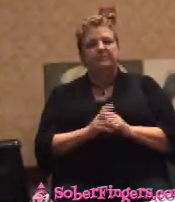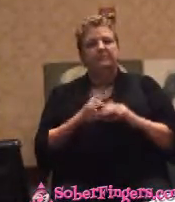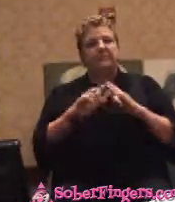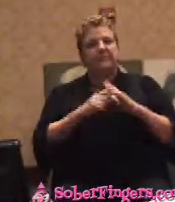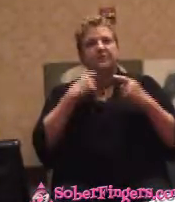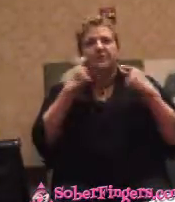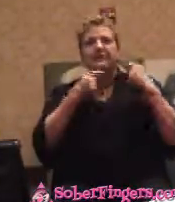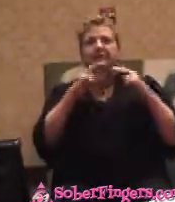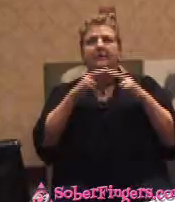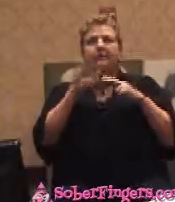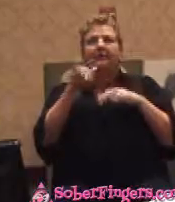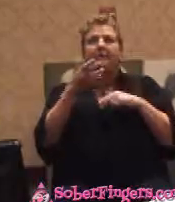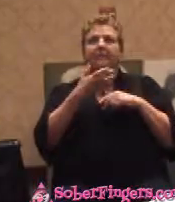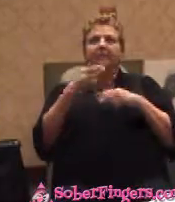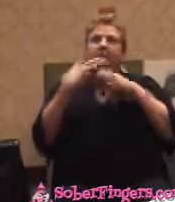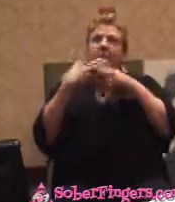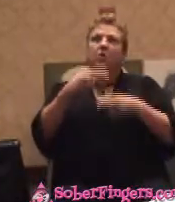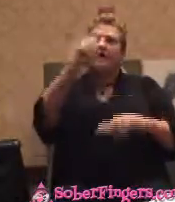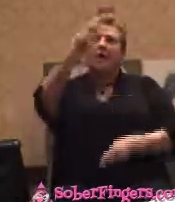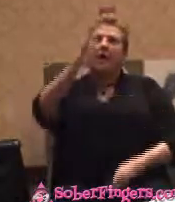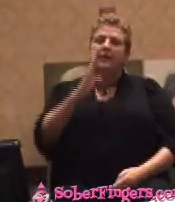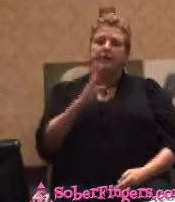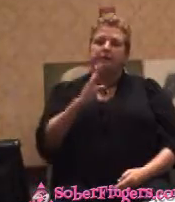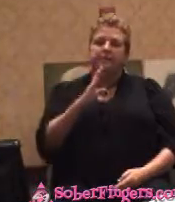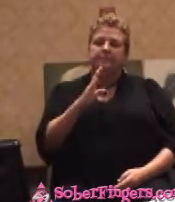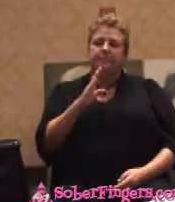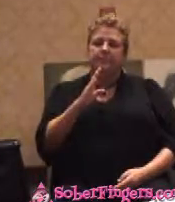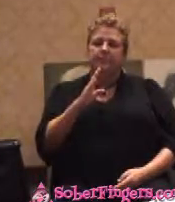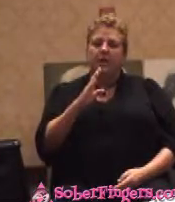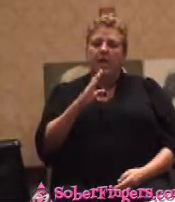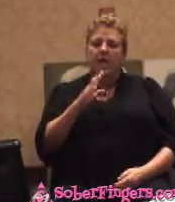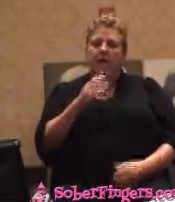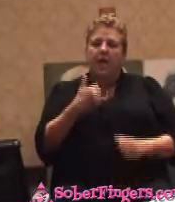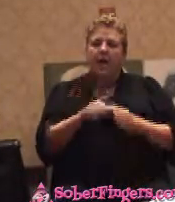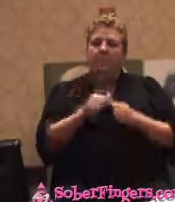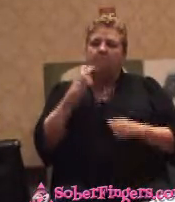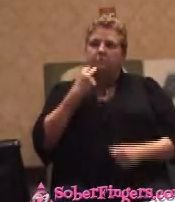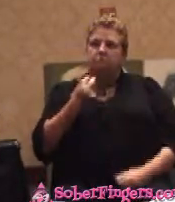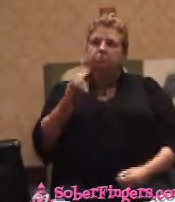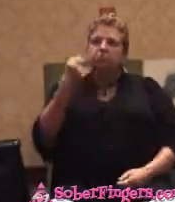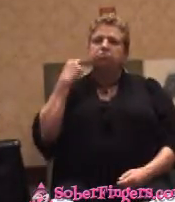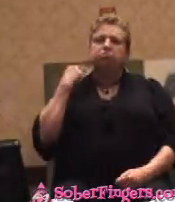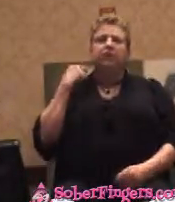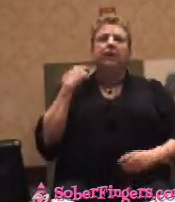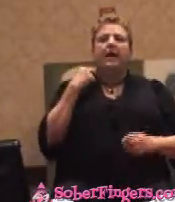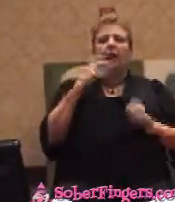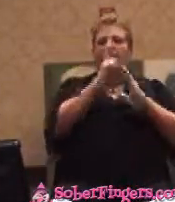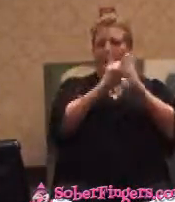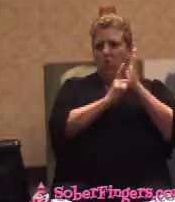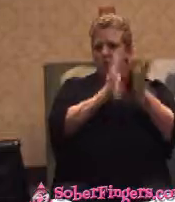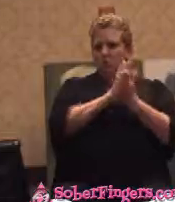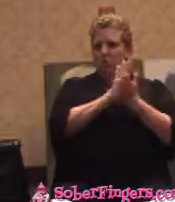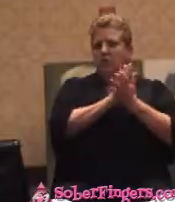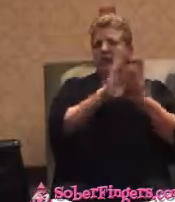again. When I was in law school, I had a professor. He's a nationally known expert on animals.